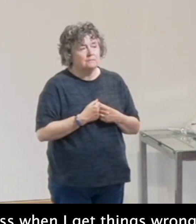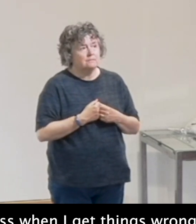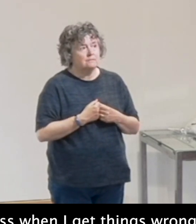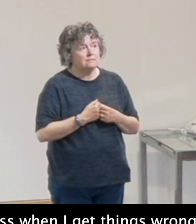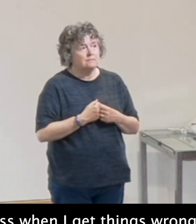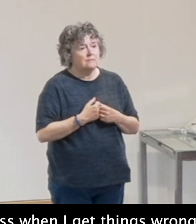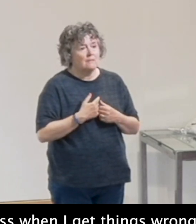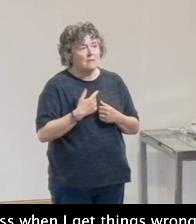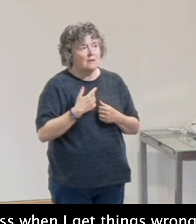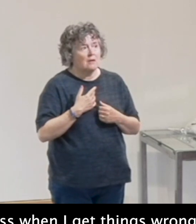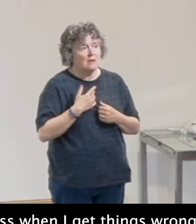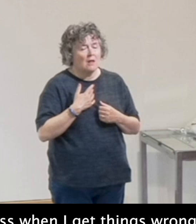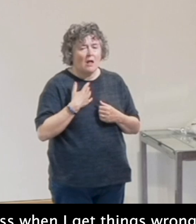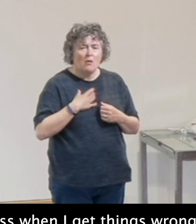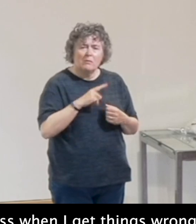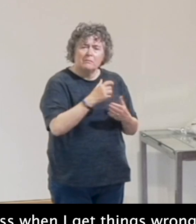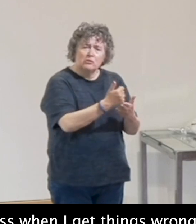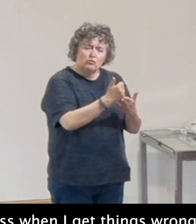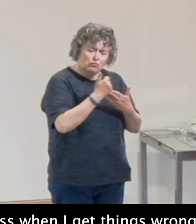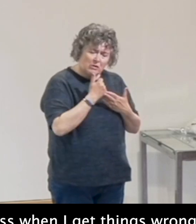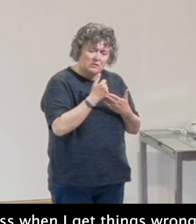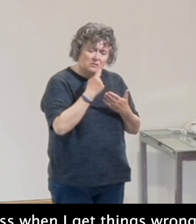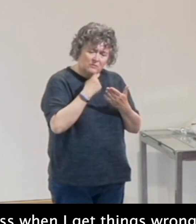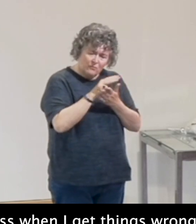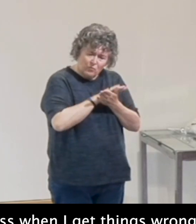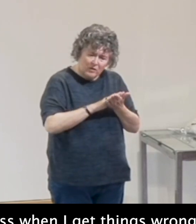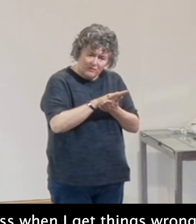I want people to show me grace and forgiveness